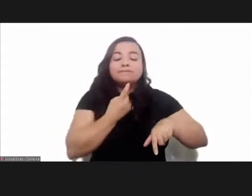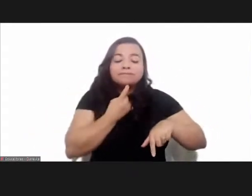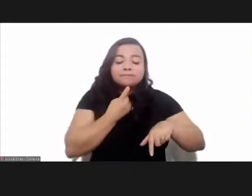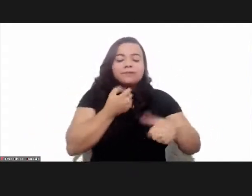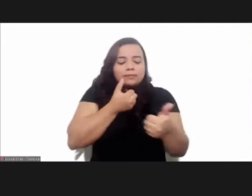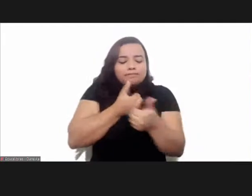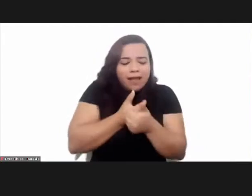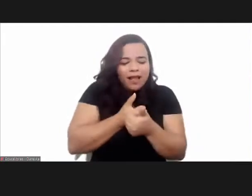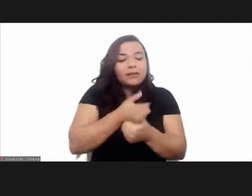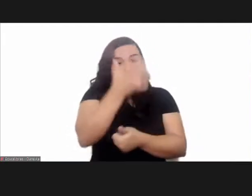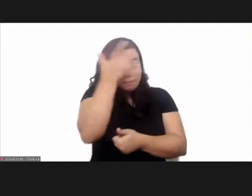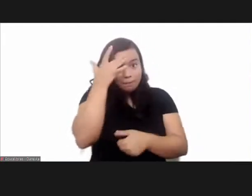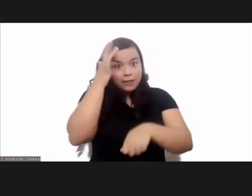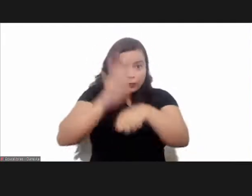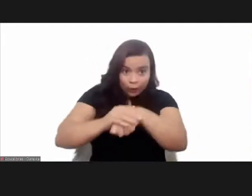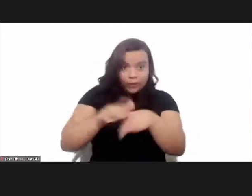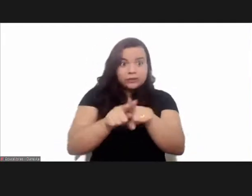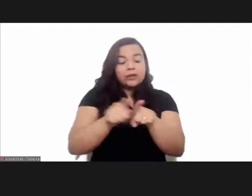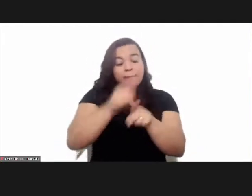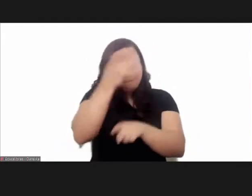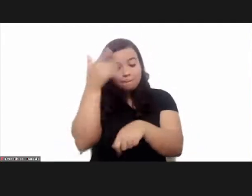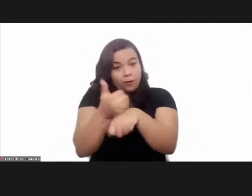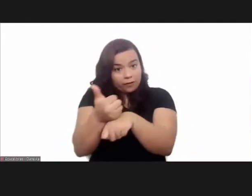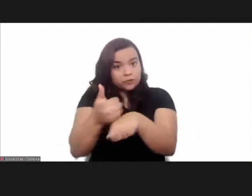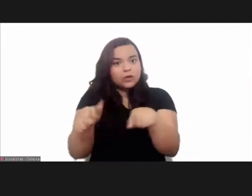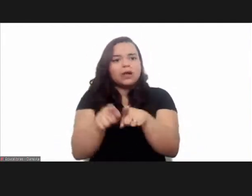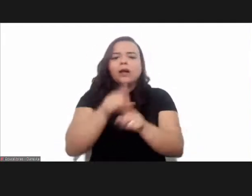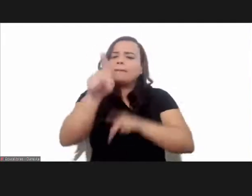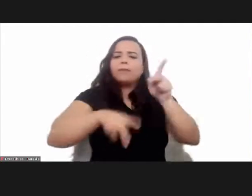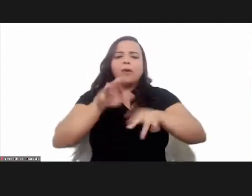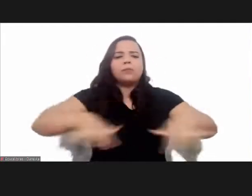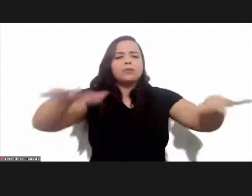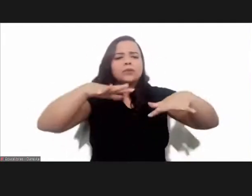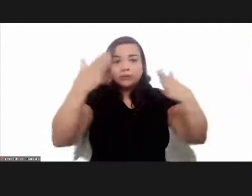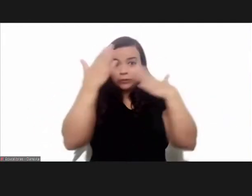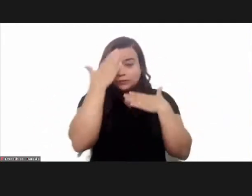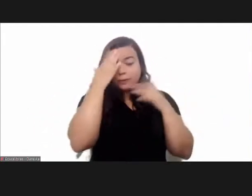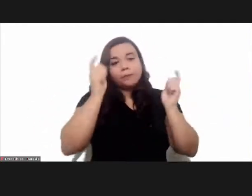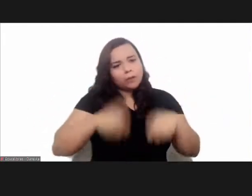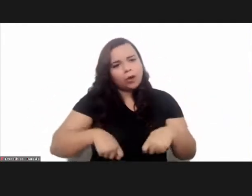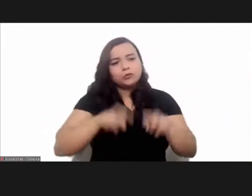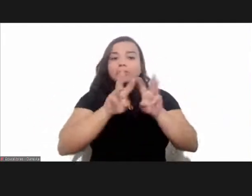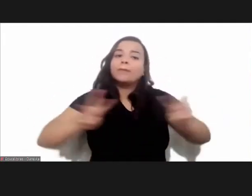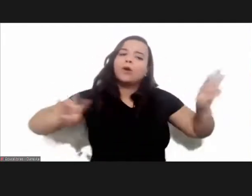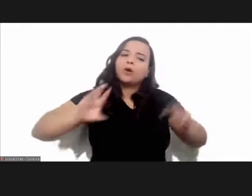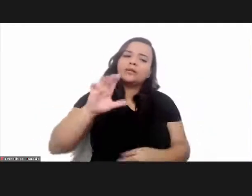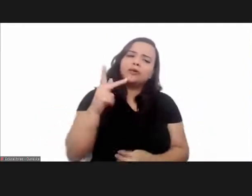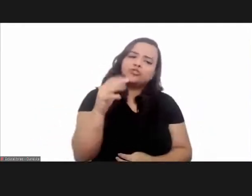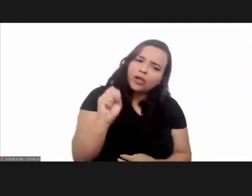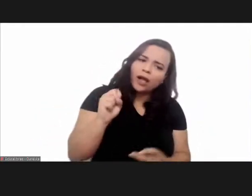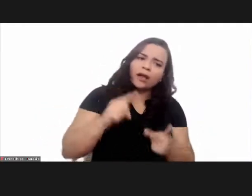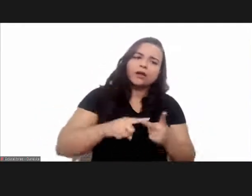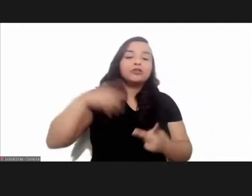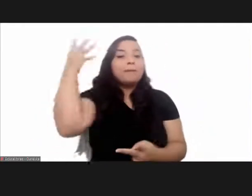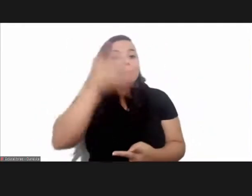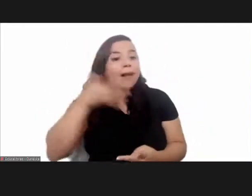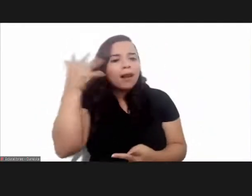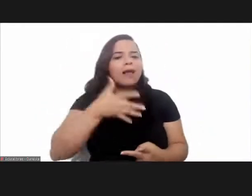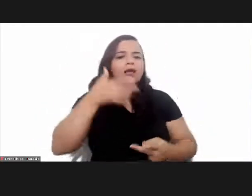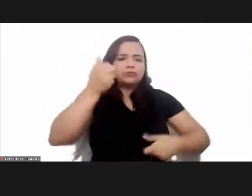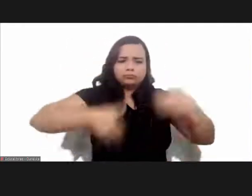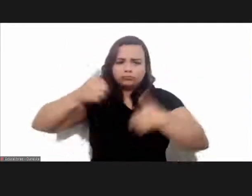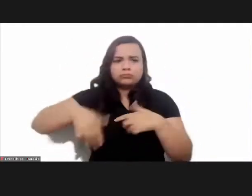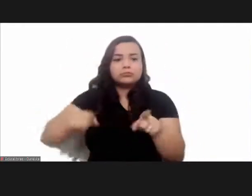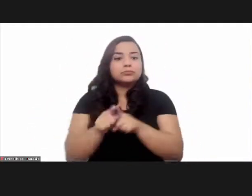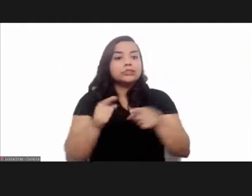disease, researchers, and the general population that we invite to learn about the disease. The cycle of